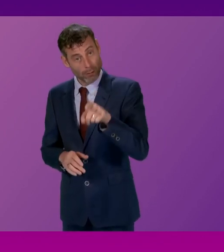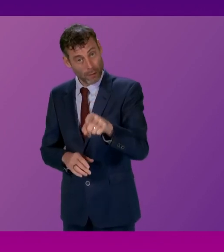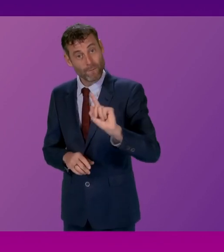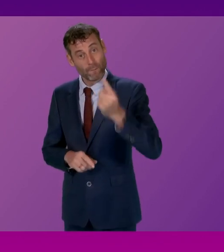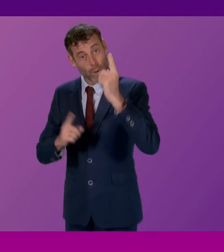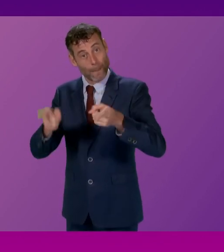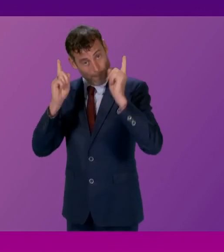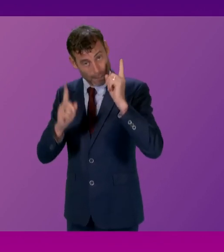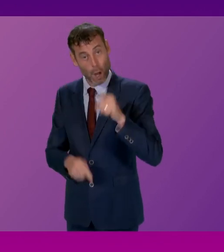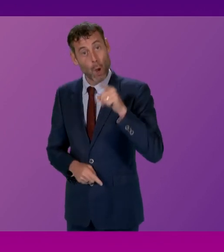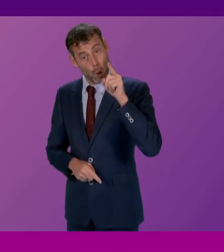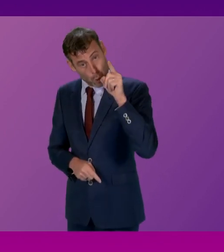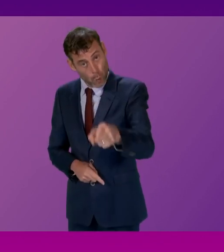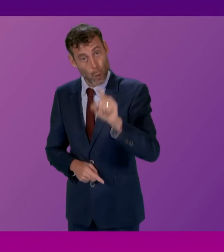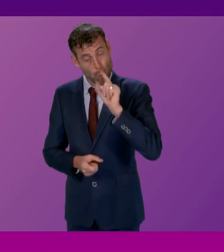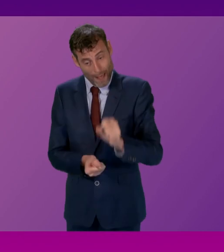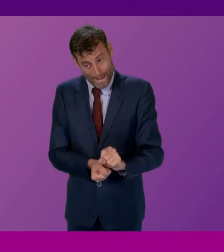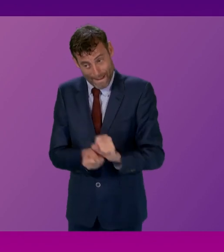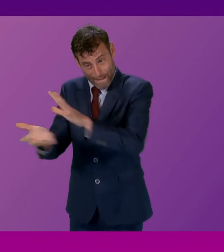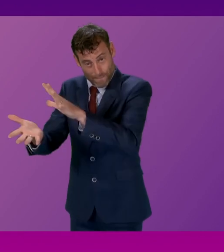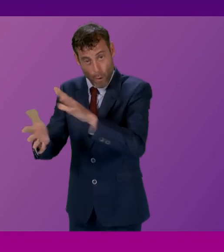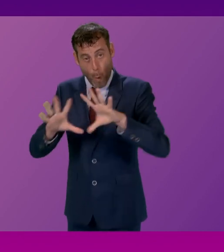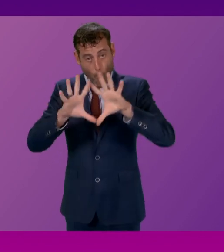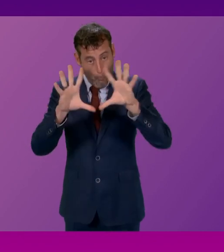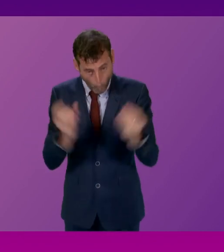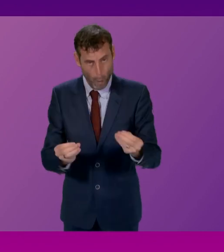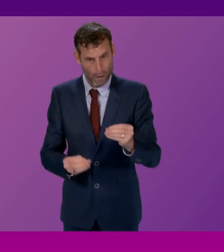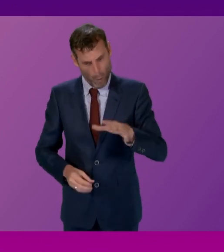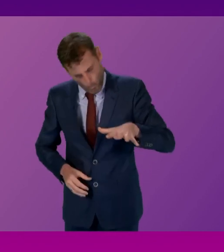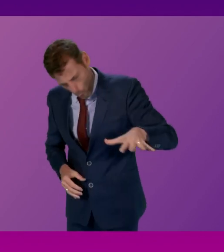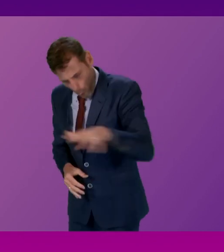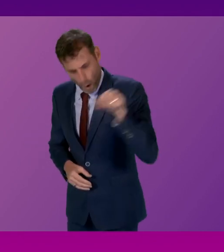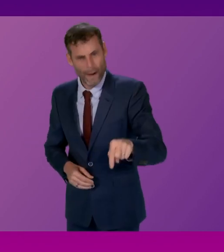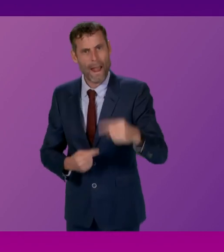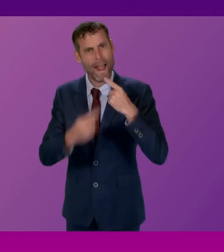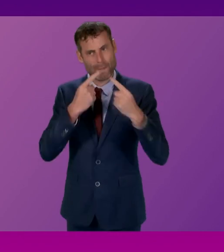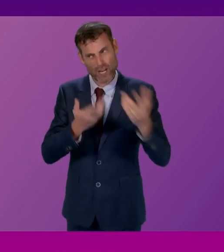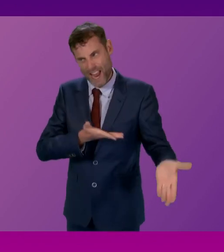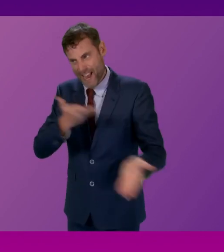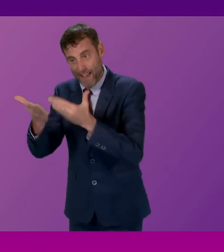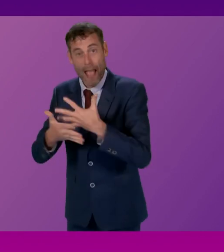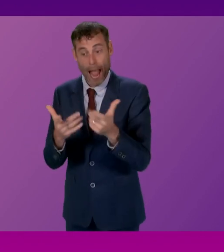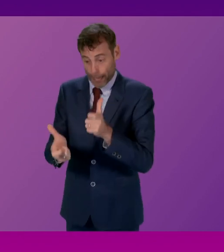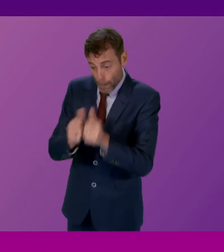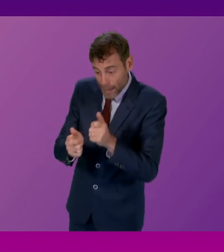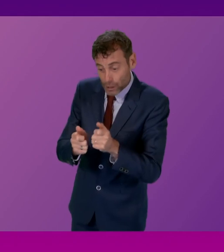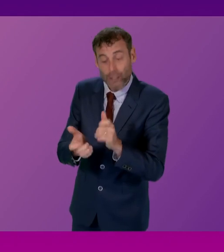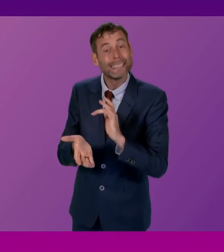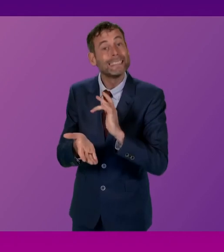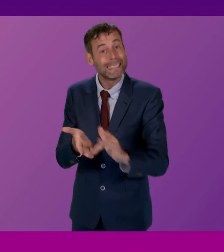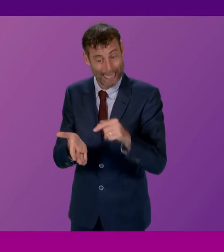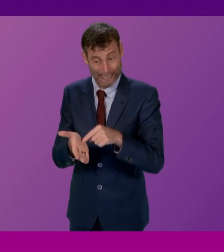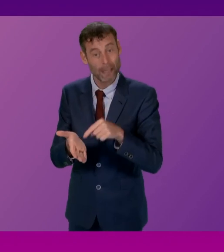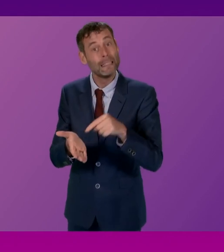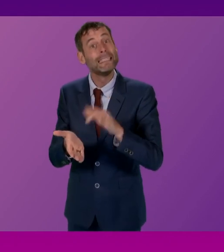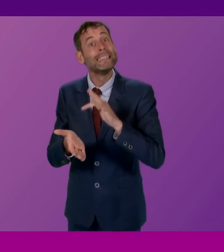every bit of information this government holds and does he accept that if any messages have been deleted, it would be